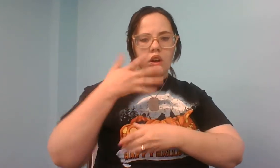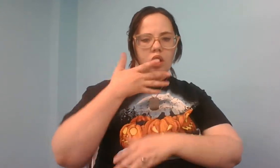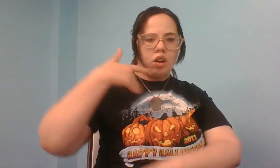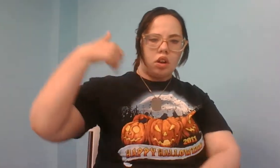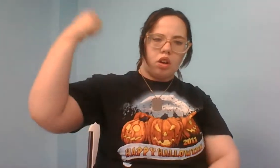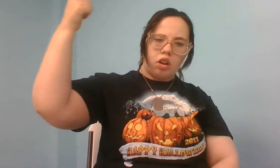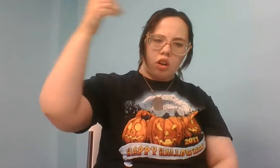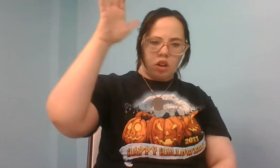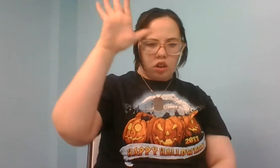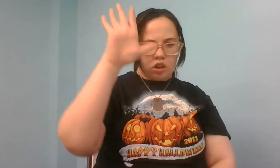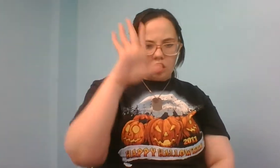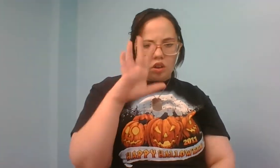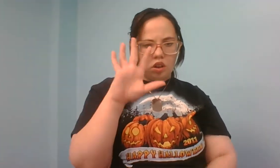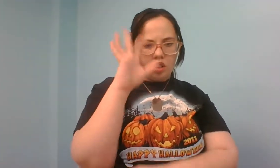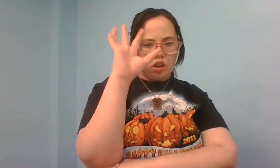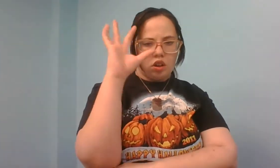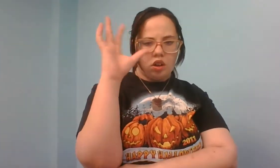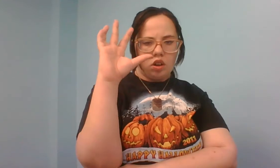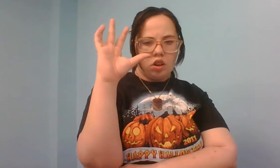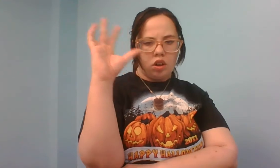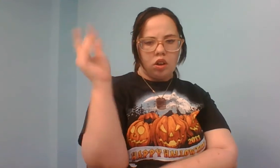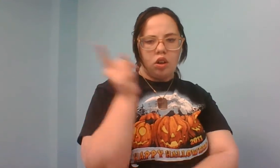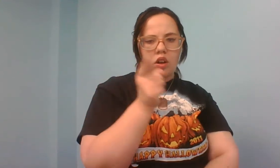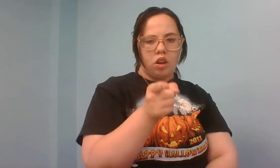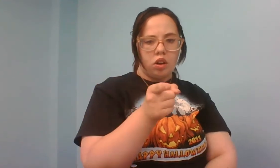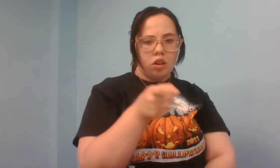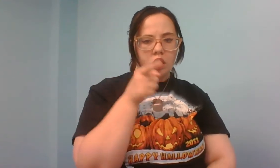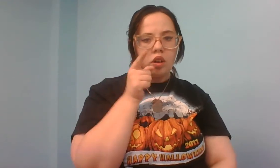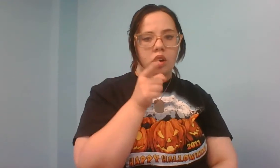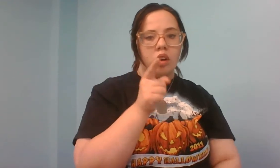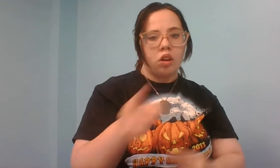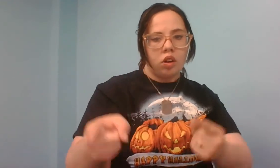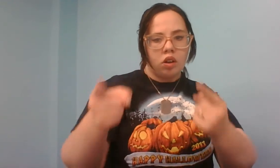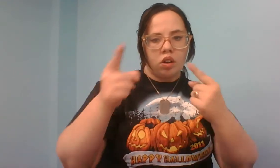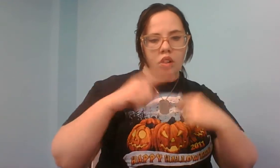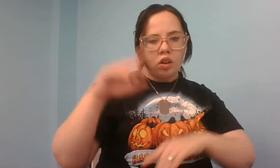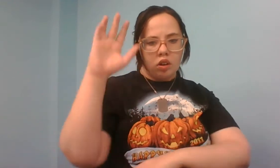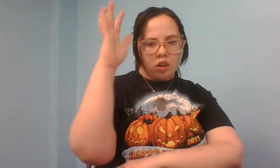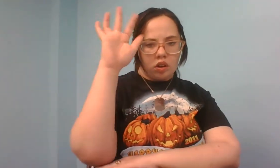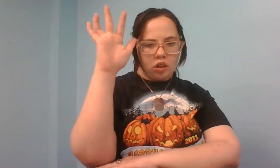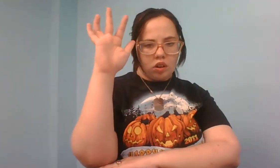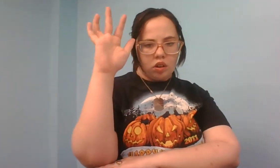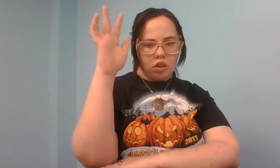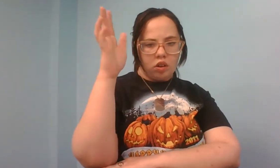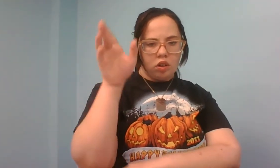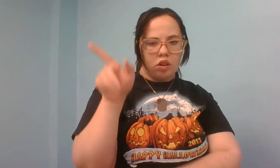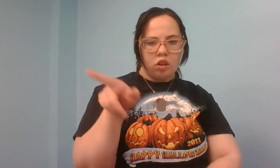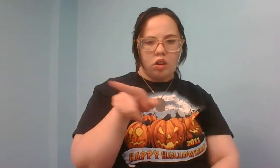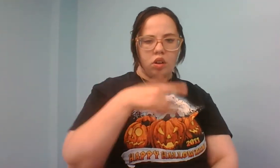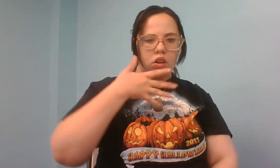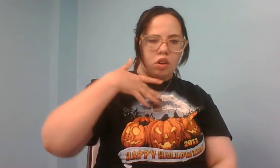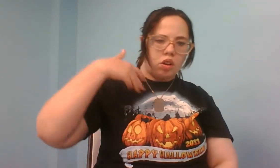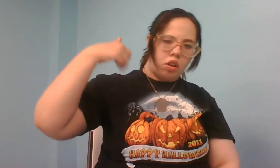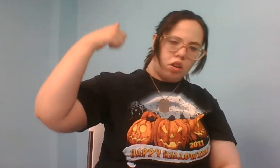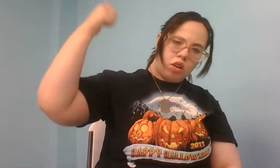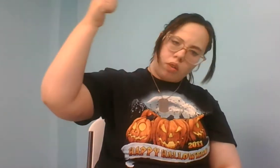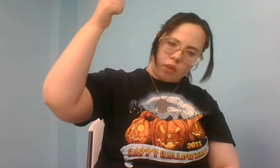hanging tree Are you, are you, coming to the tree? They strung up a